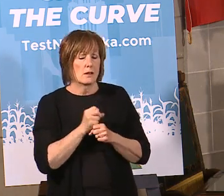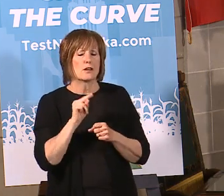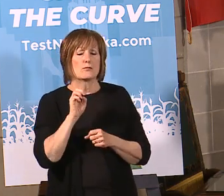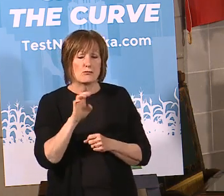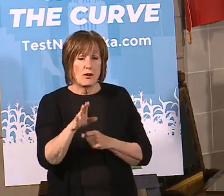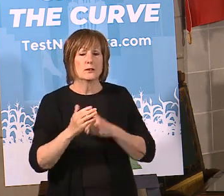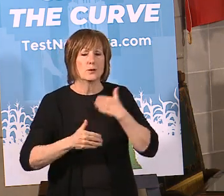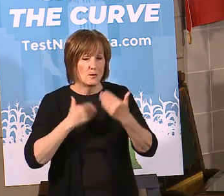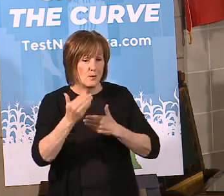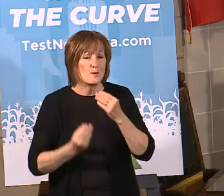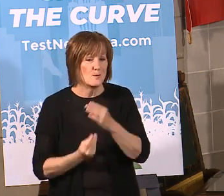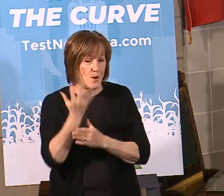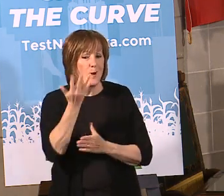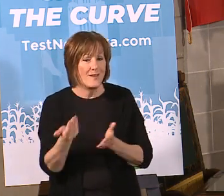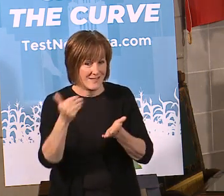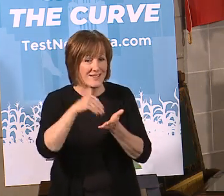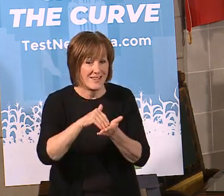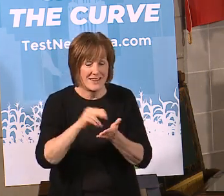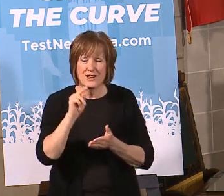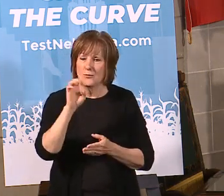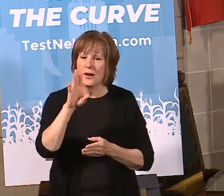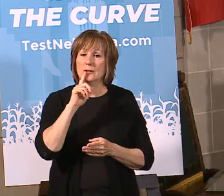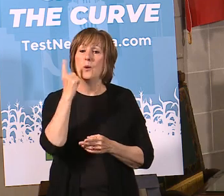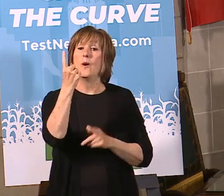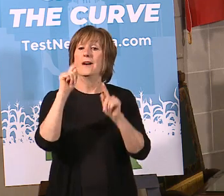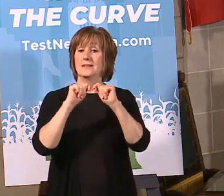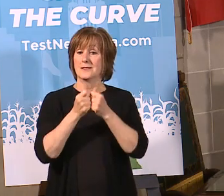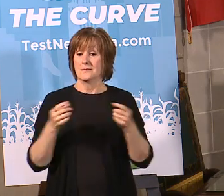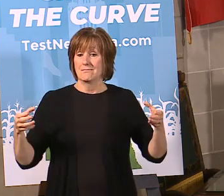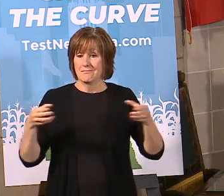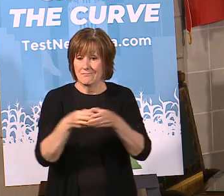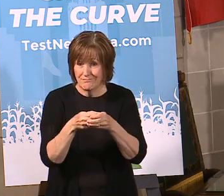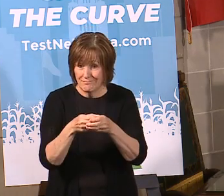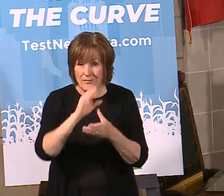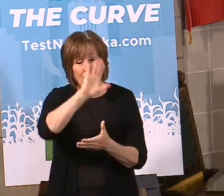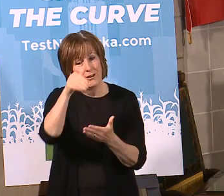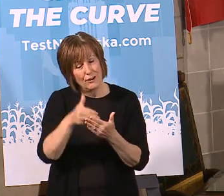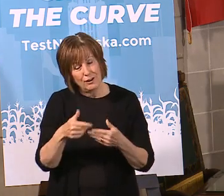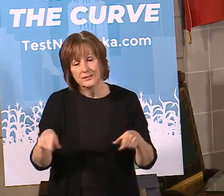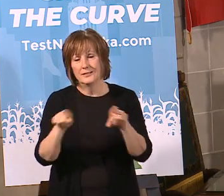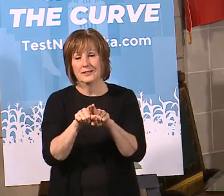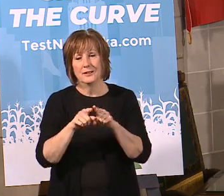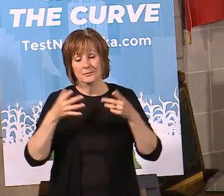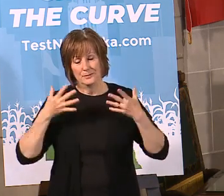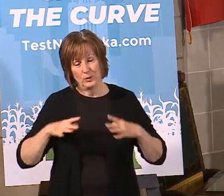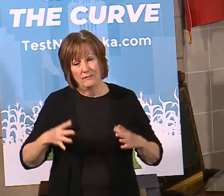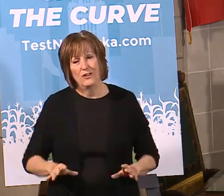growing again. Nebraska's one team and we all wear the same jersey.